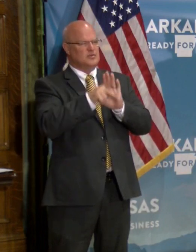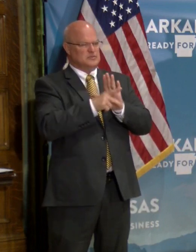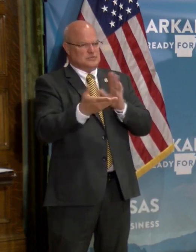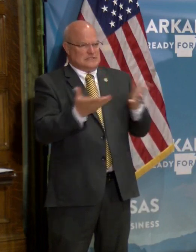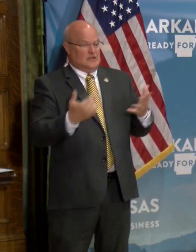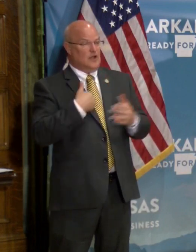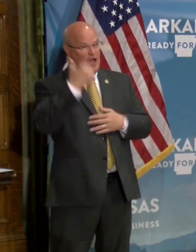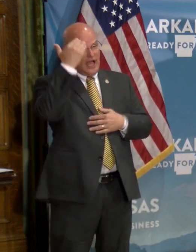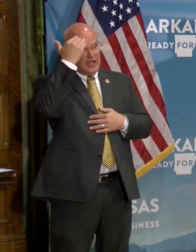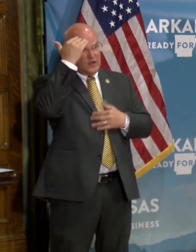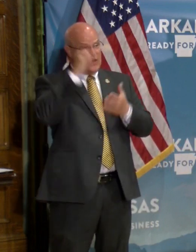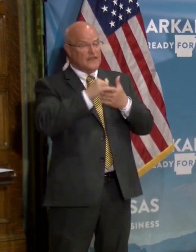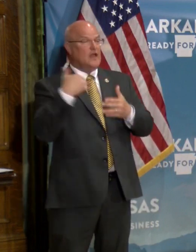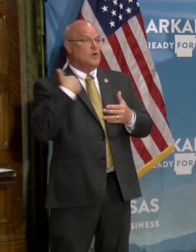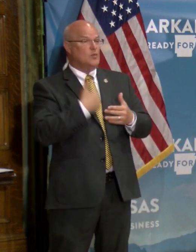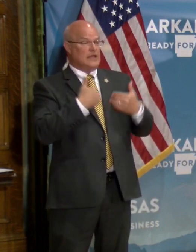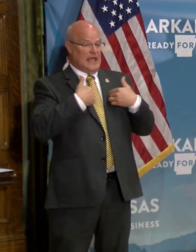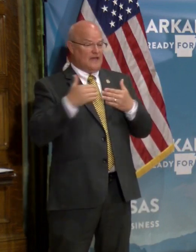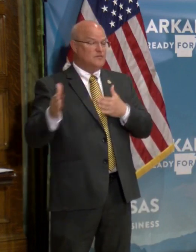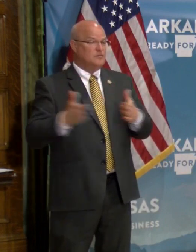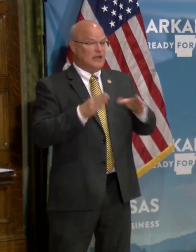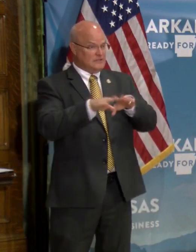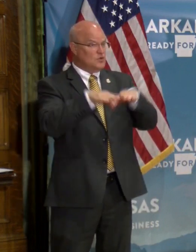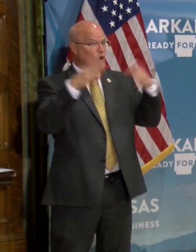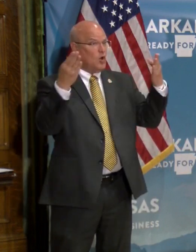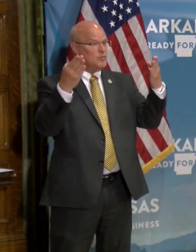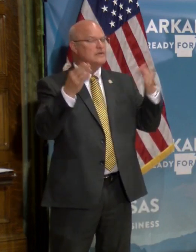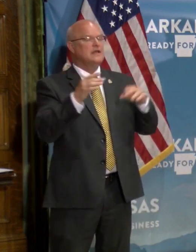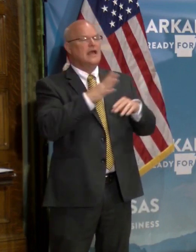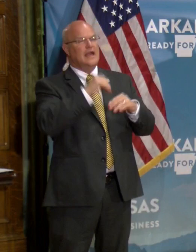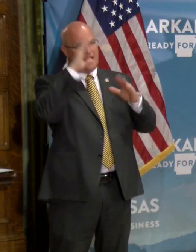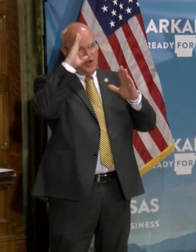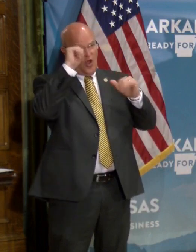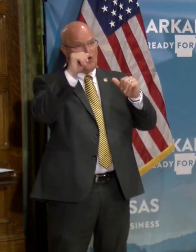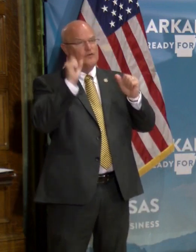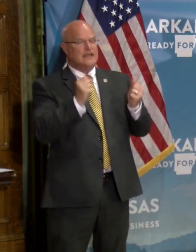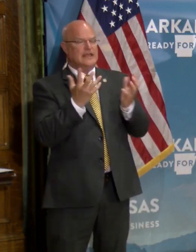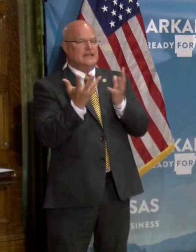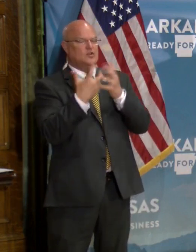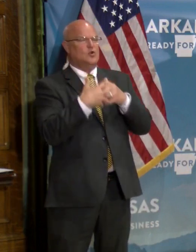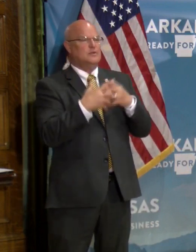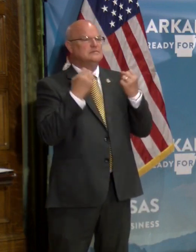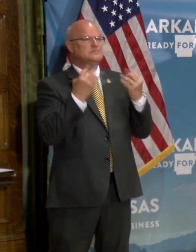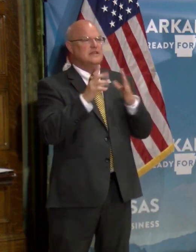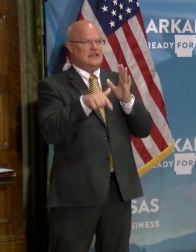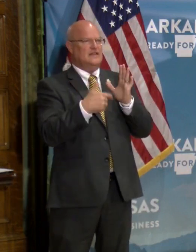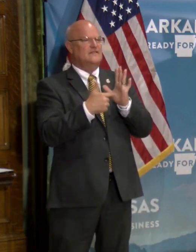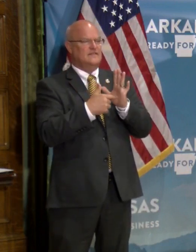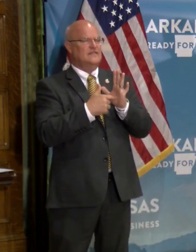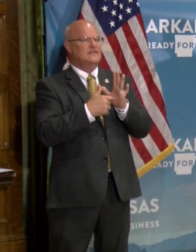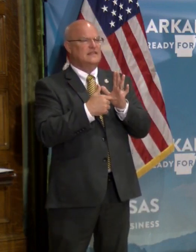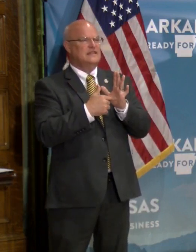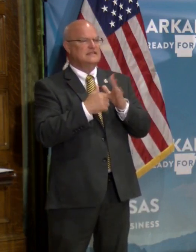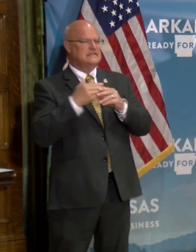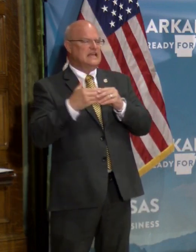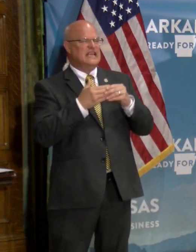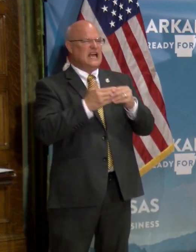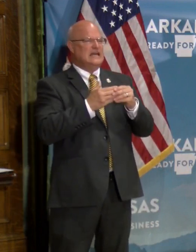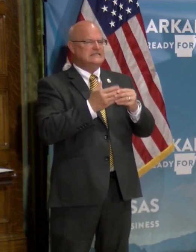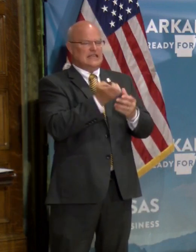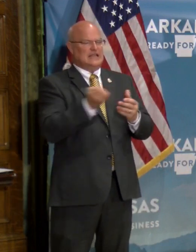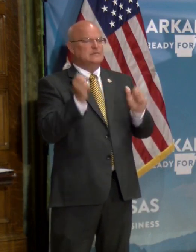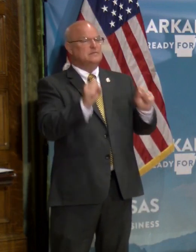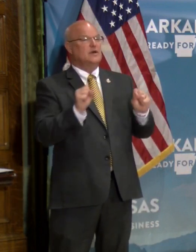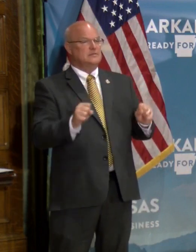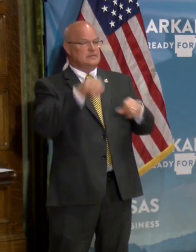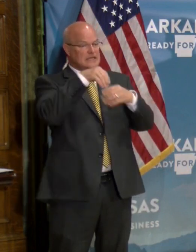I know that they, uh, we already have plans to open, uh, and hopefully we can incorporate as many of these, uh, uh, guidance elements